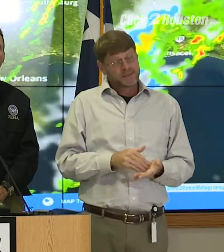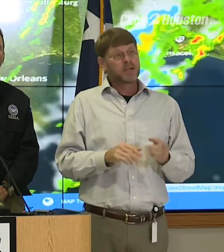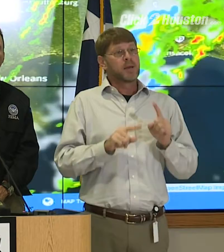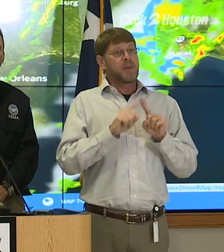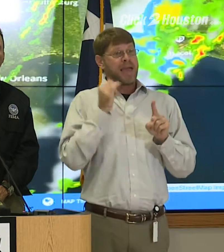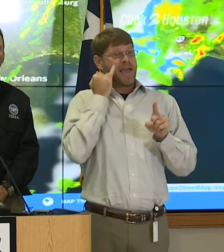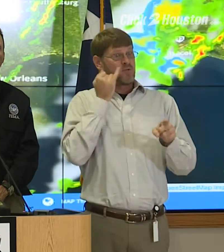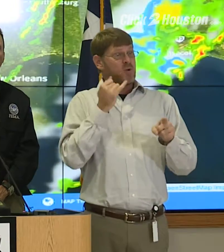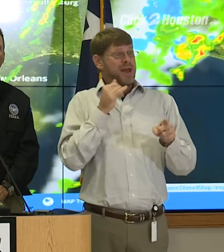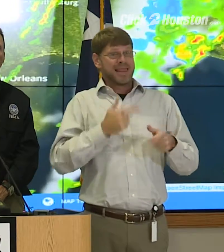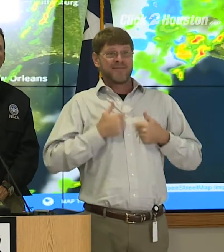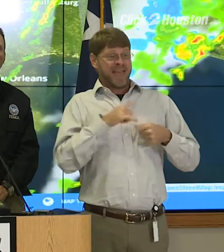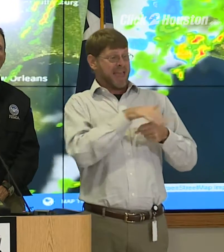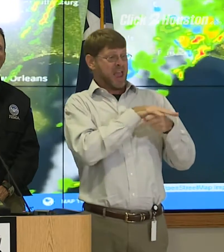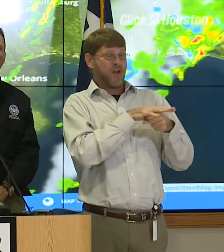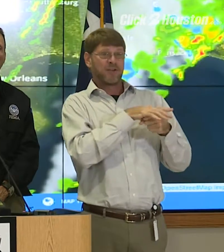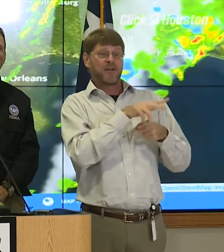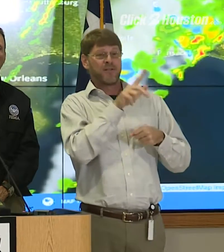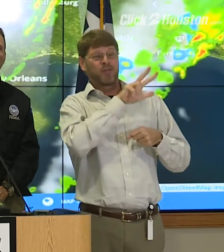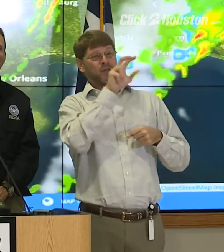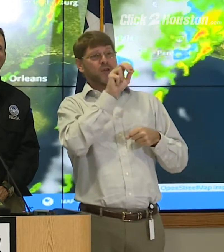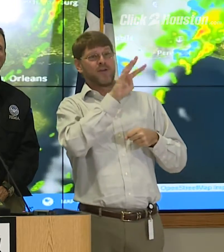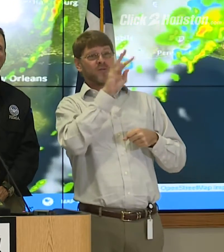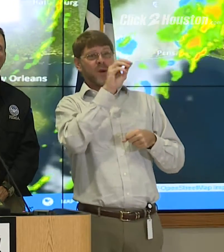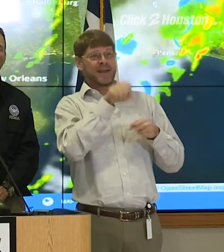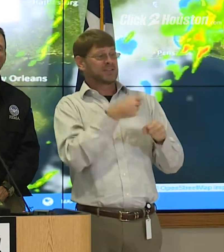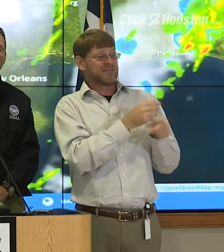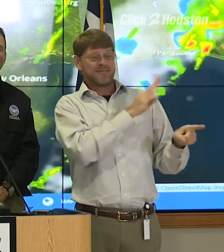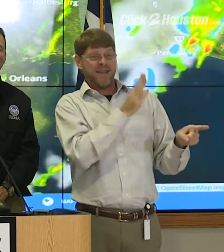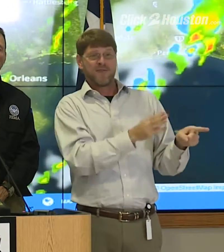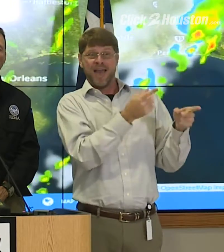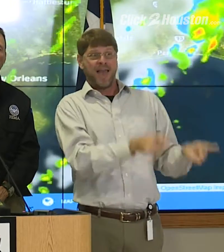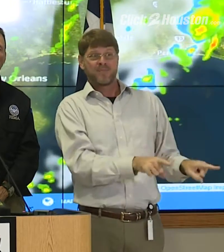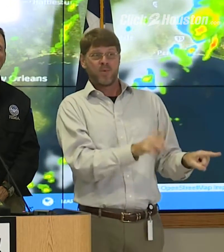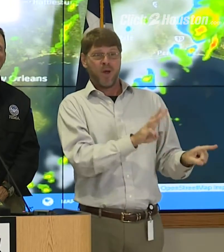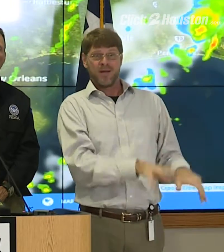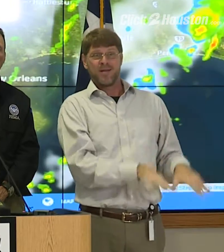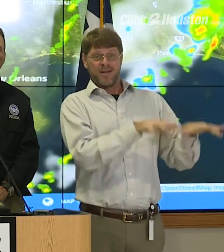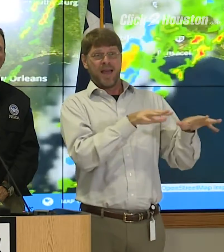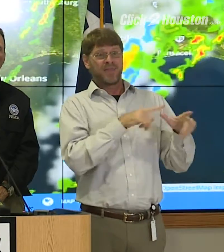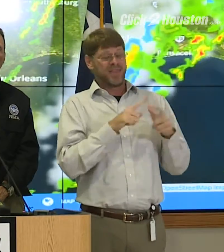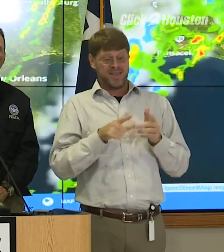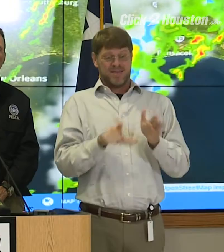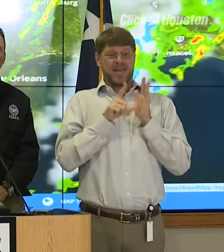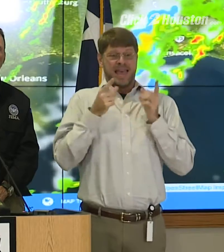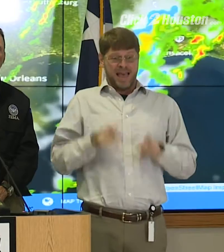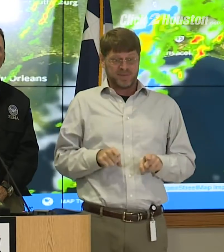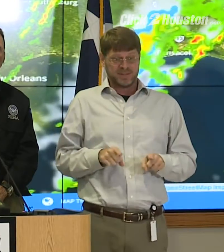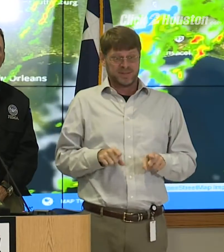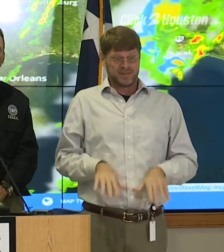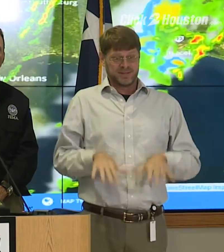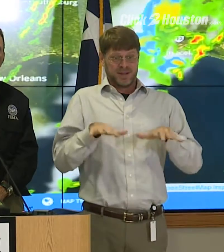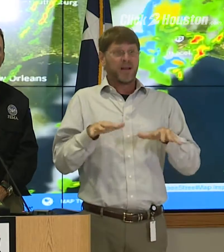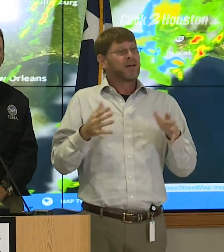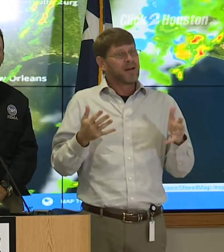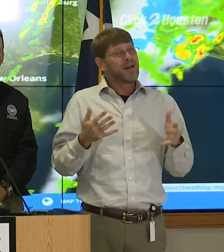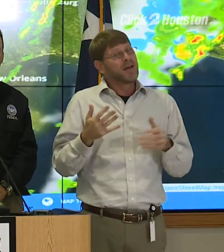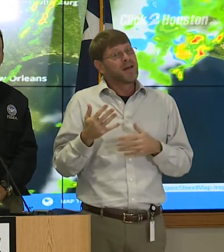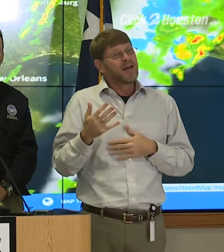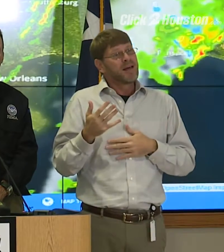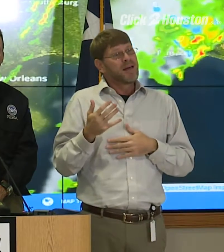But if you've been in a place where you've lived for 30, 40 years and you've never had water in it and suddenly water's in, I mean,